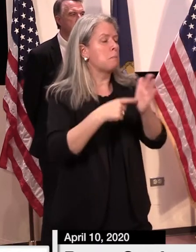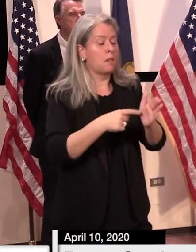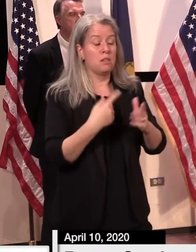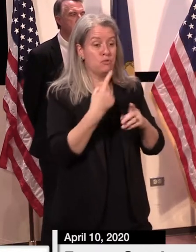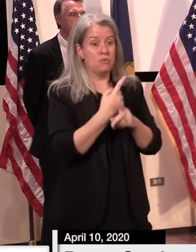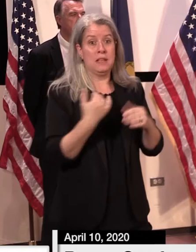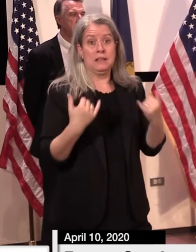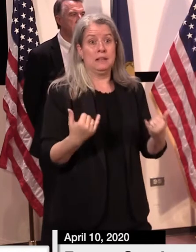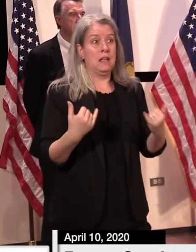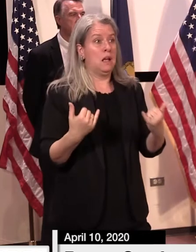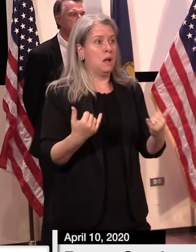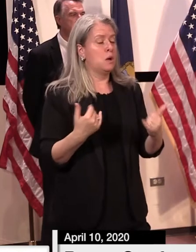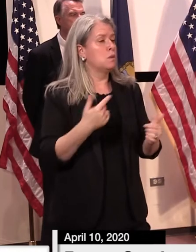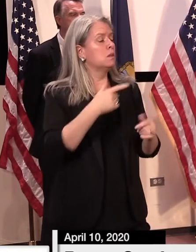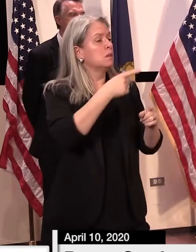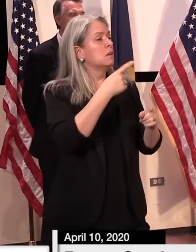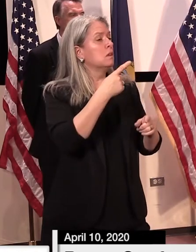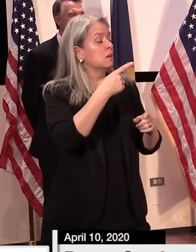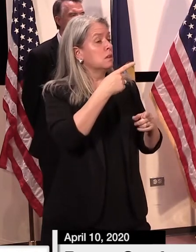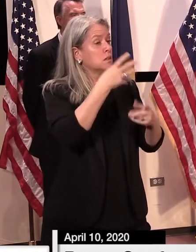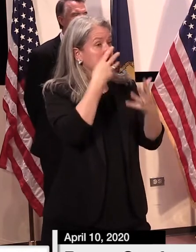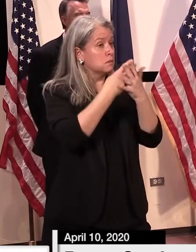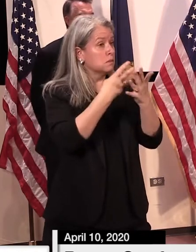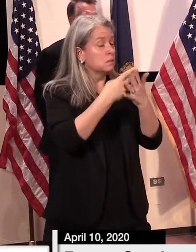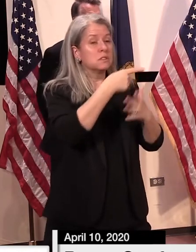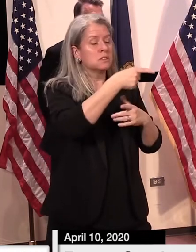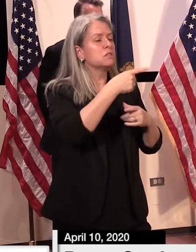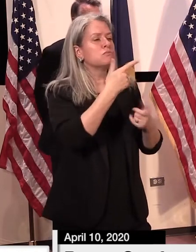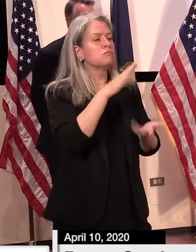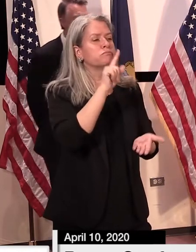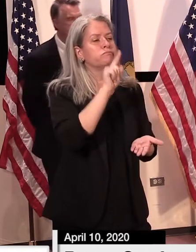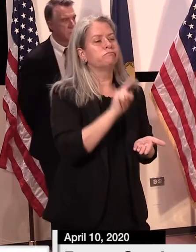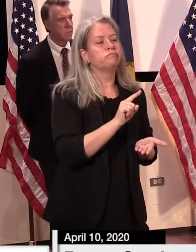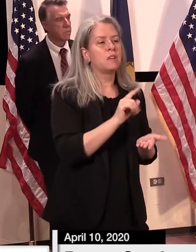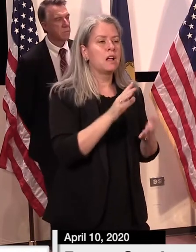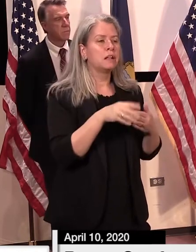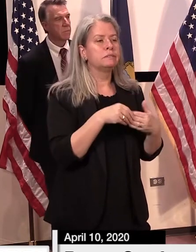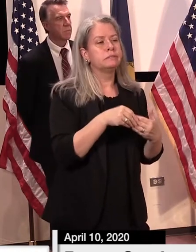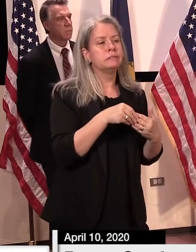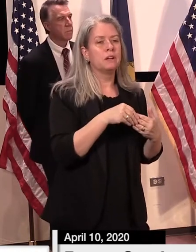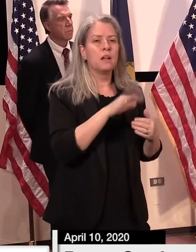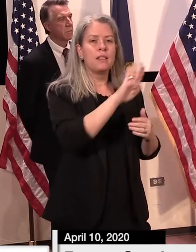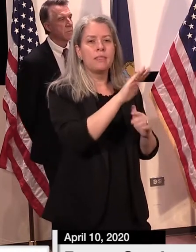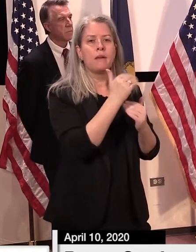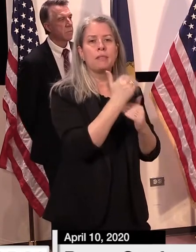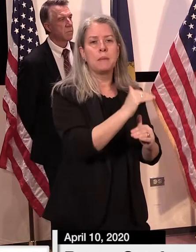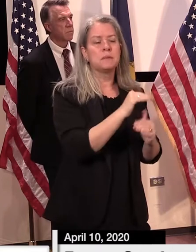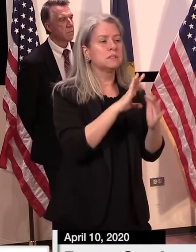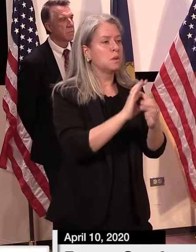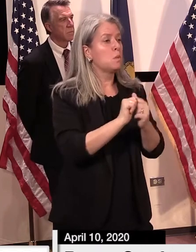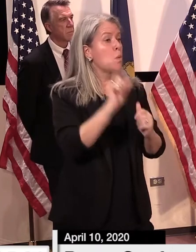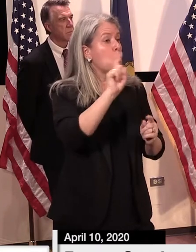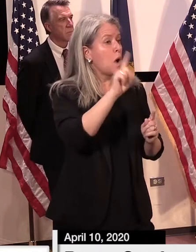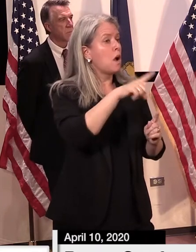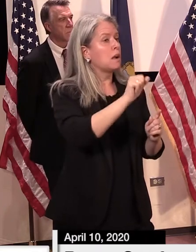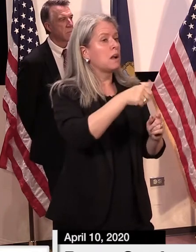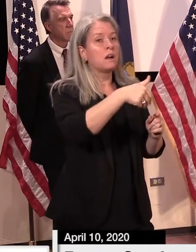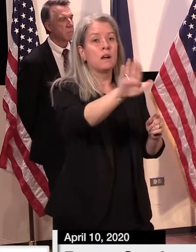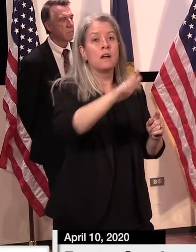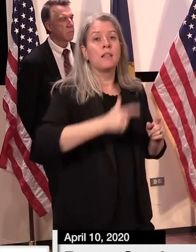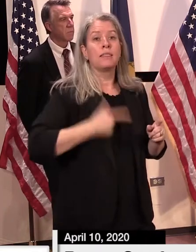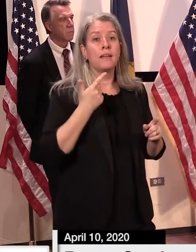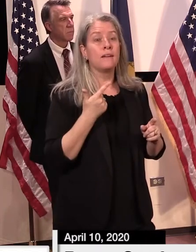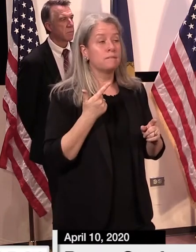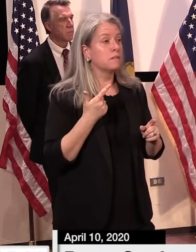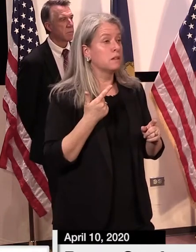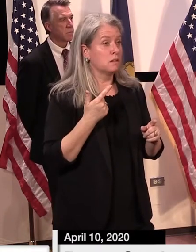period, DALC relaxed some of the limitations regarding where a resident may reside.